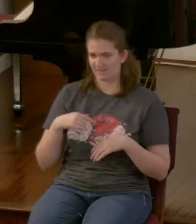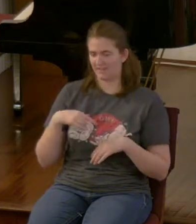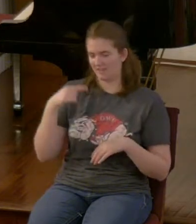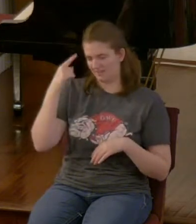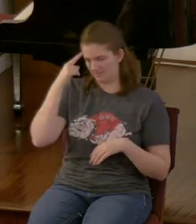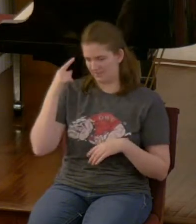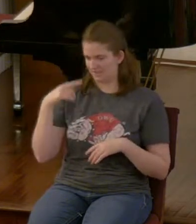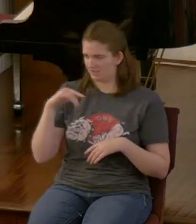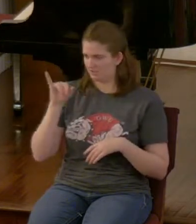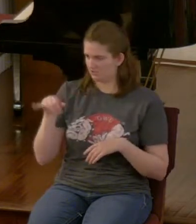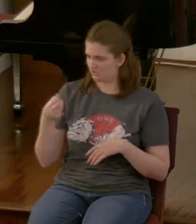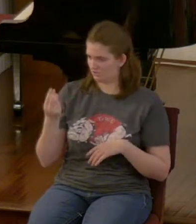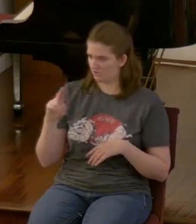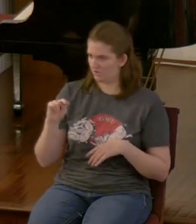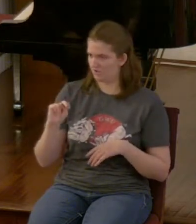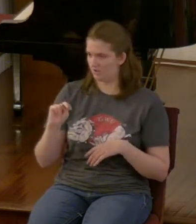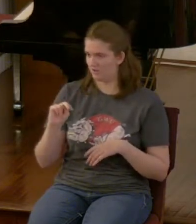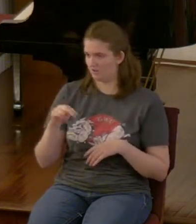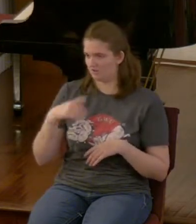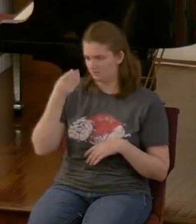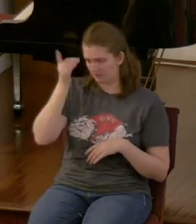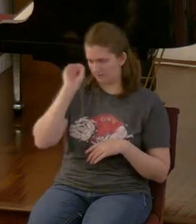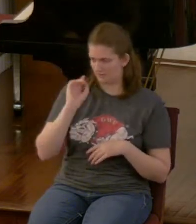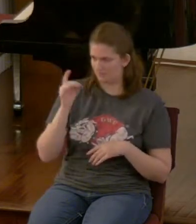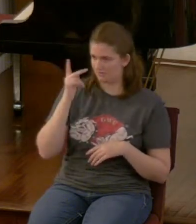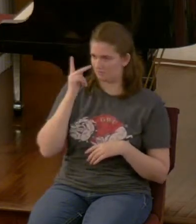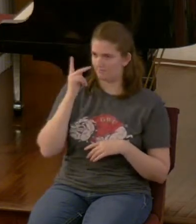and it very well may have been the same thing